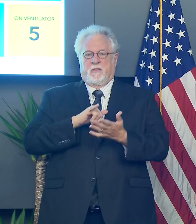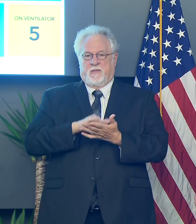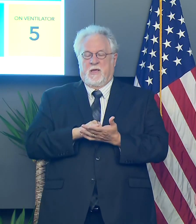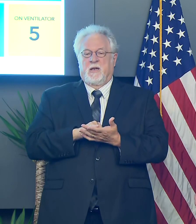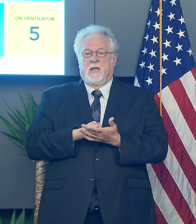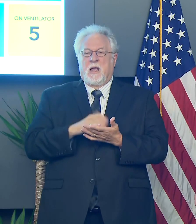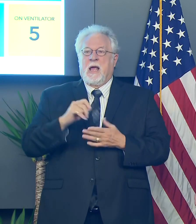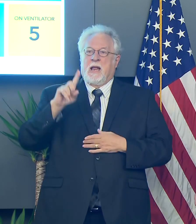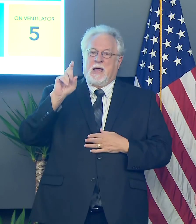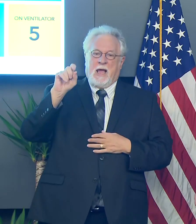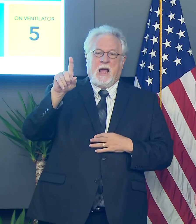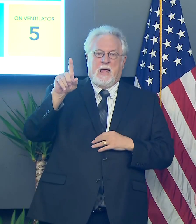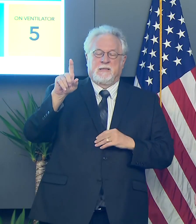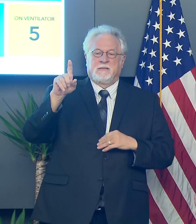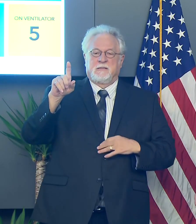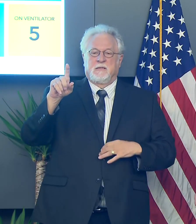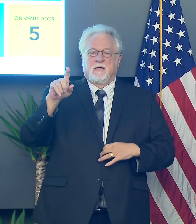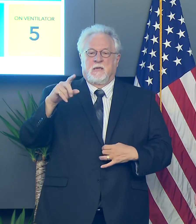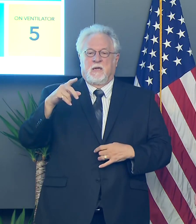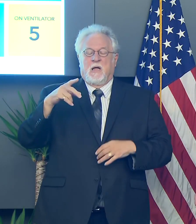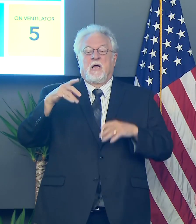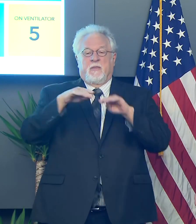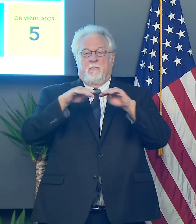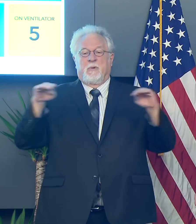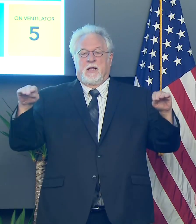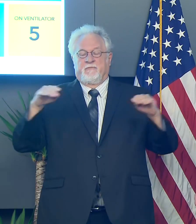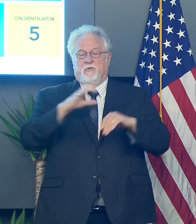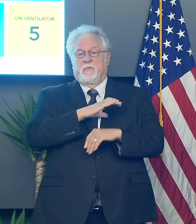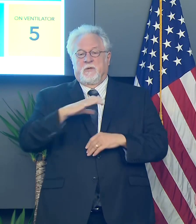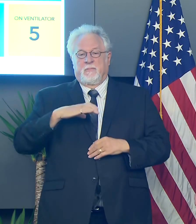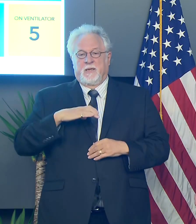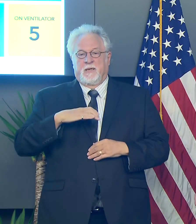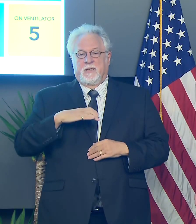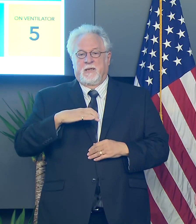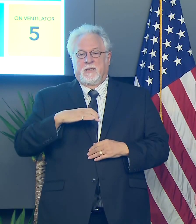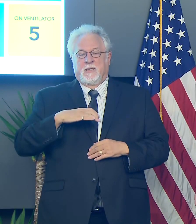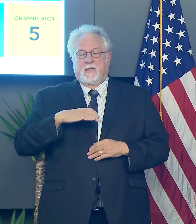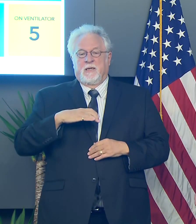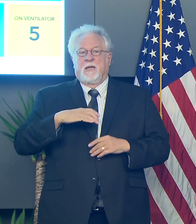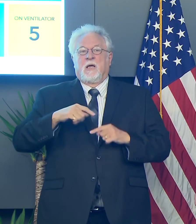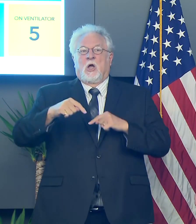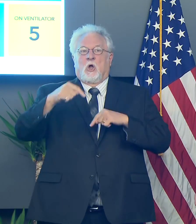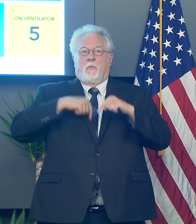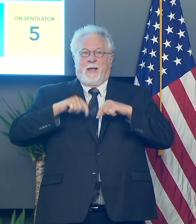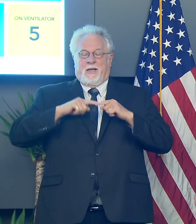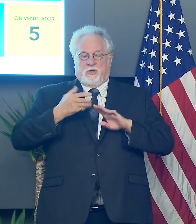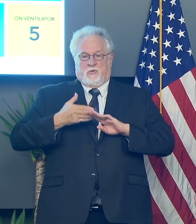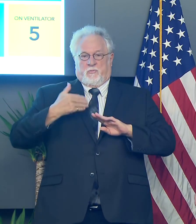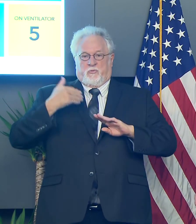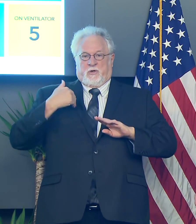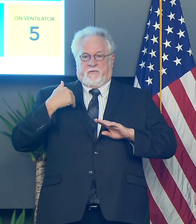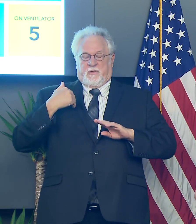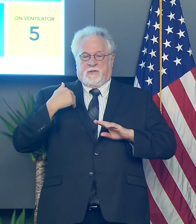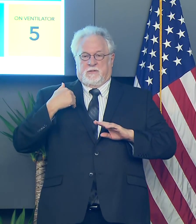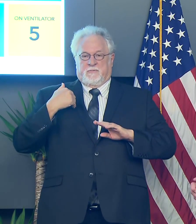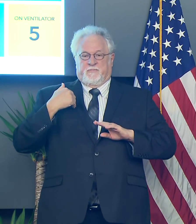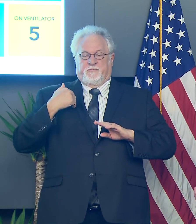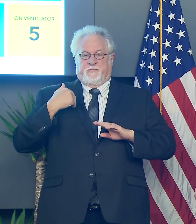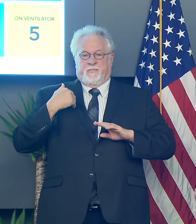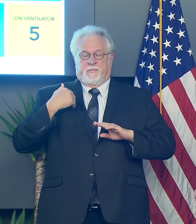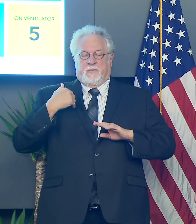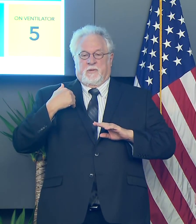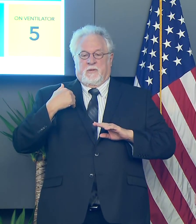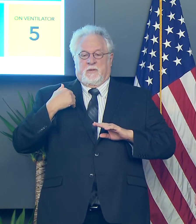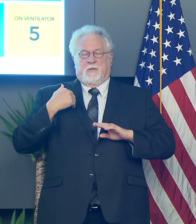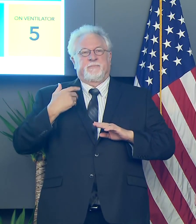and, and asked that the, the platform committee, uh, move back to a previous version of the platform that, that, uh,